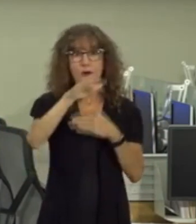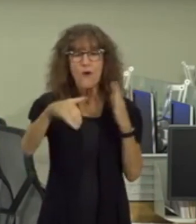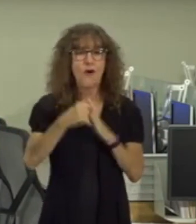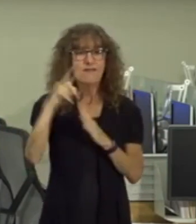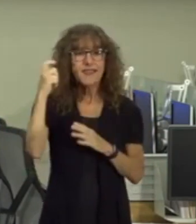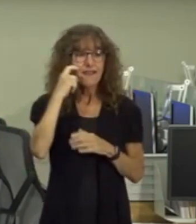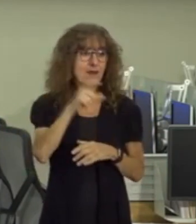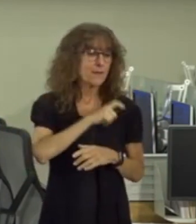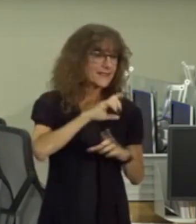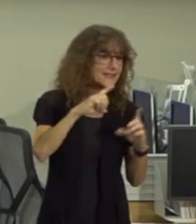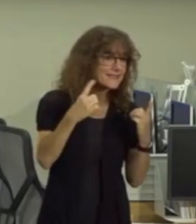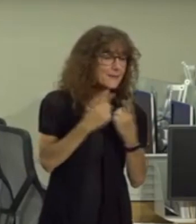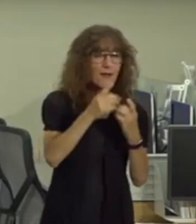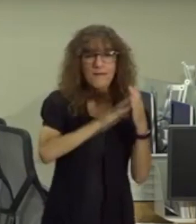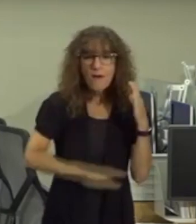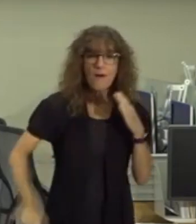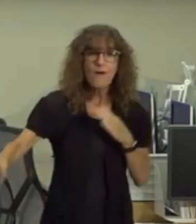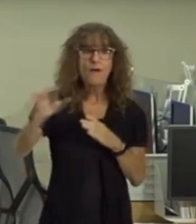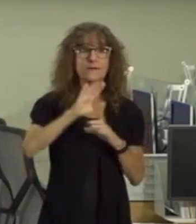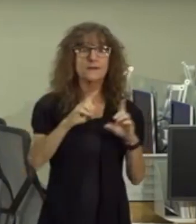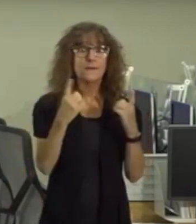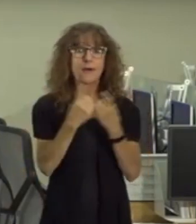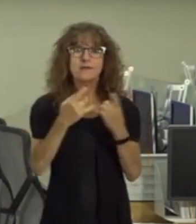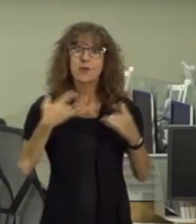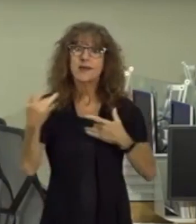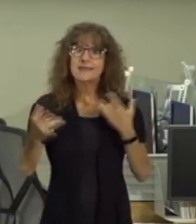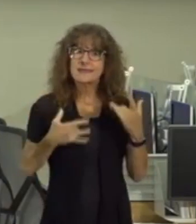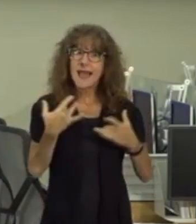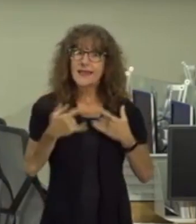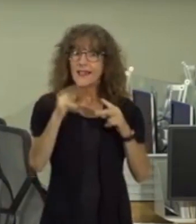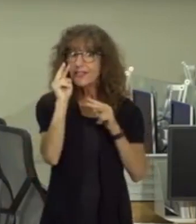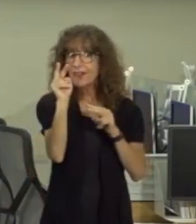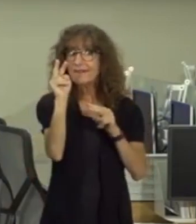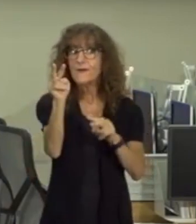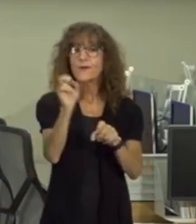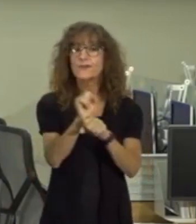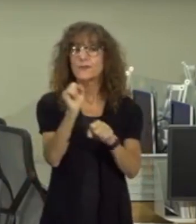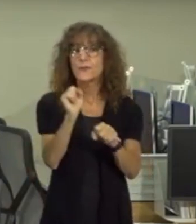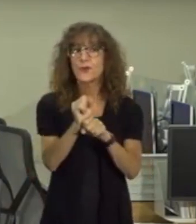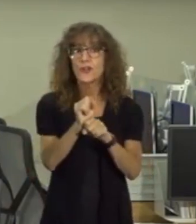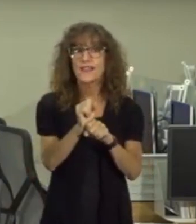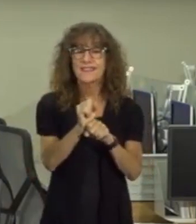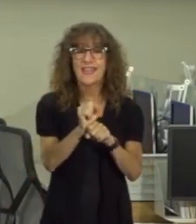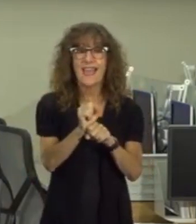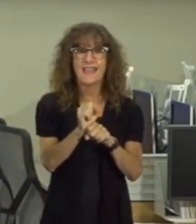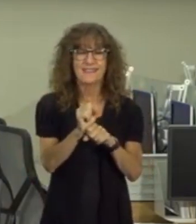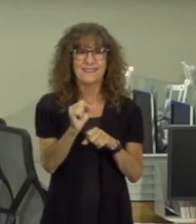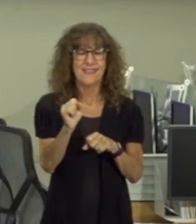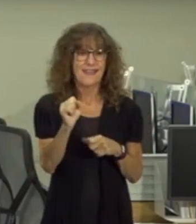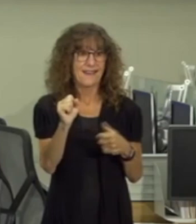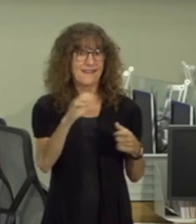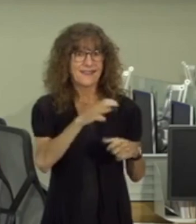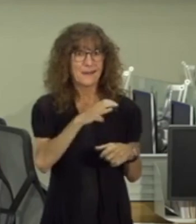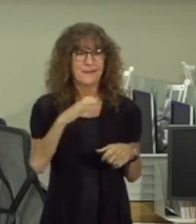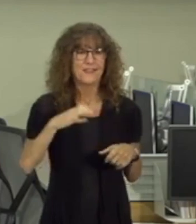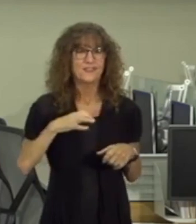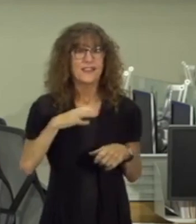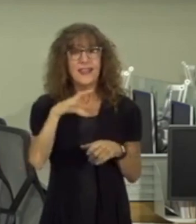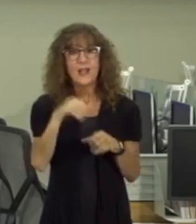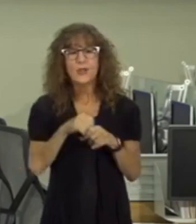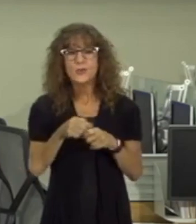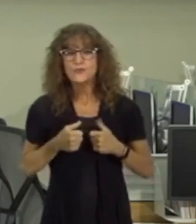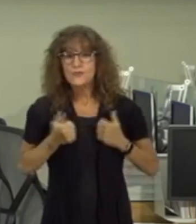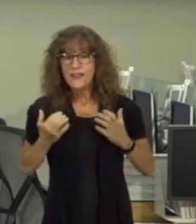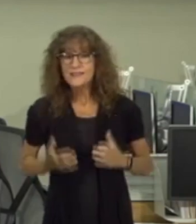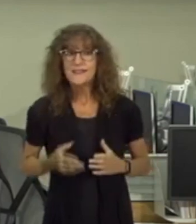police department and the rest of our department so we're really excited and looking forward to the work of the commission that is comprised of residents and public officials